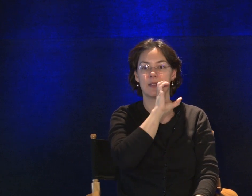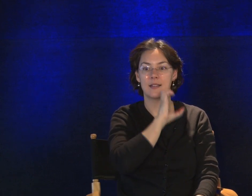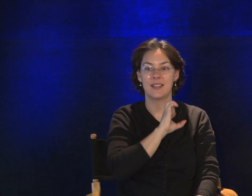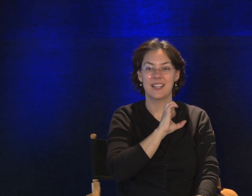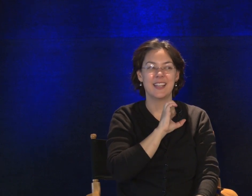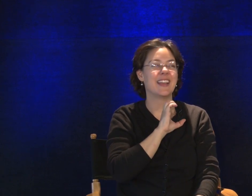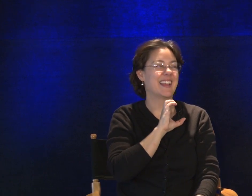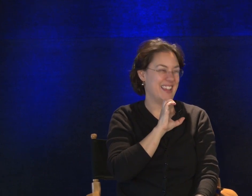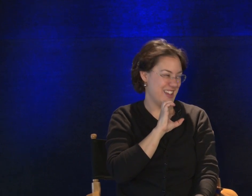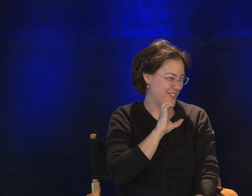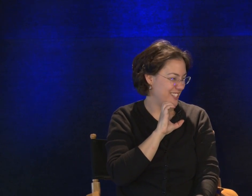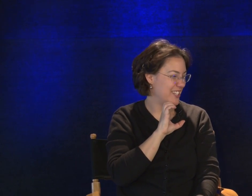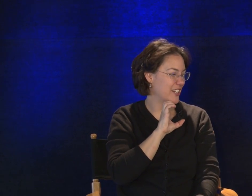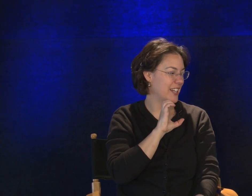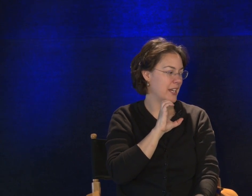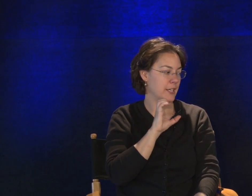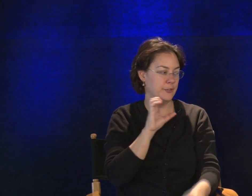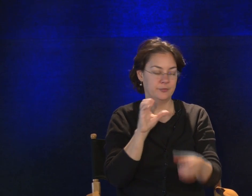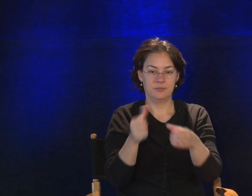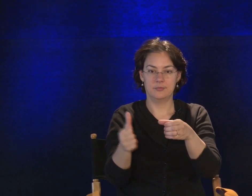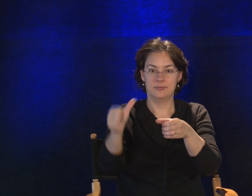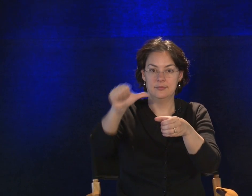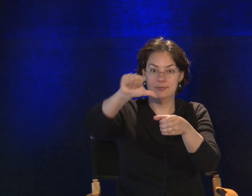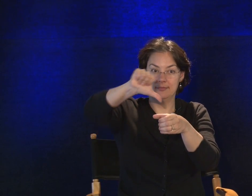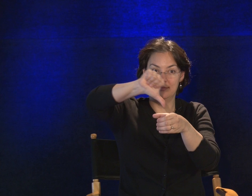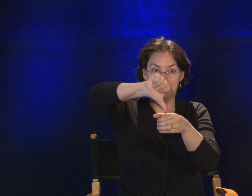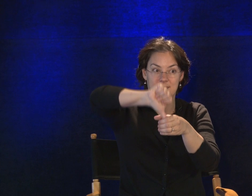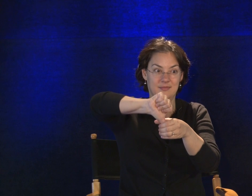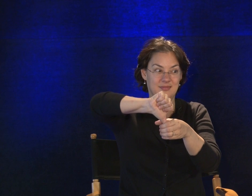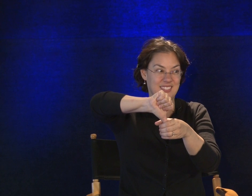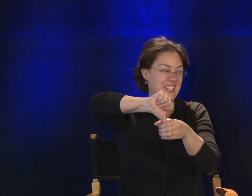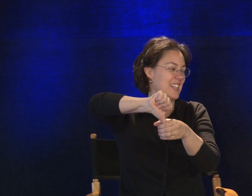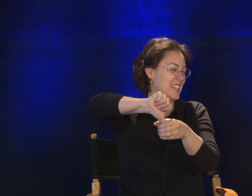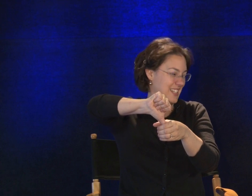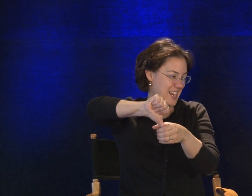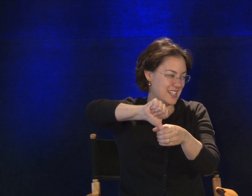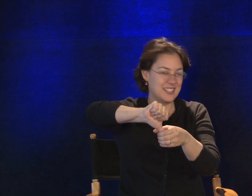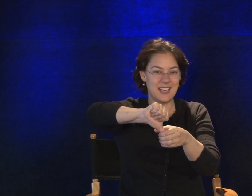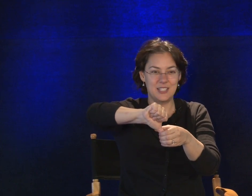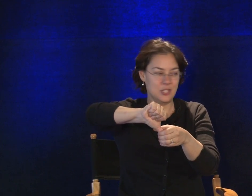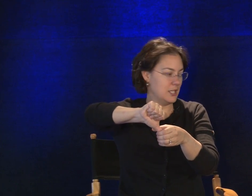Cafeteria. Cafeteria. Gas station. Gas station.